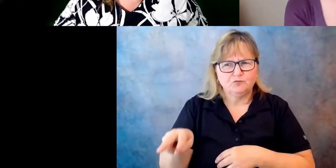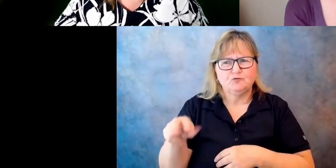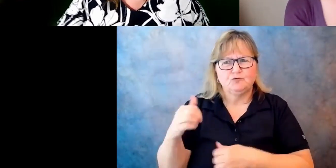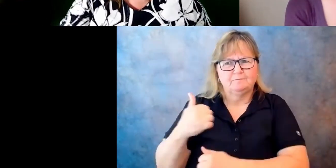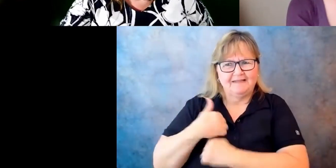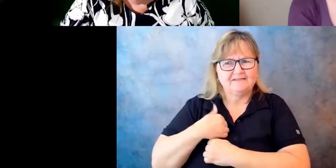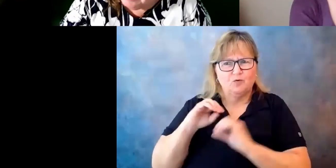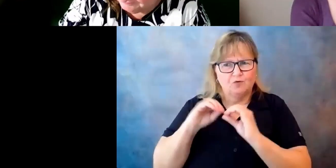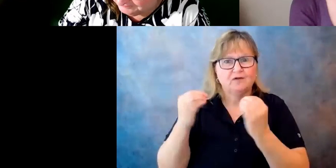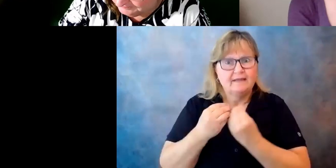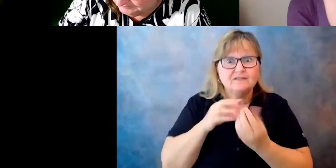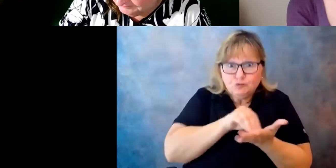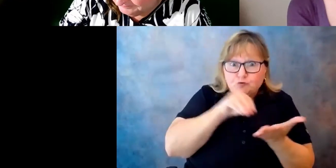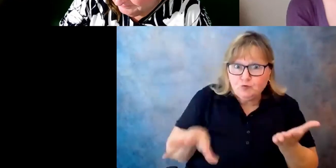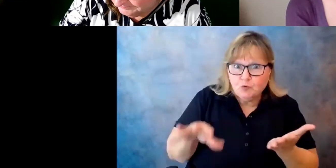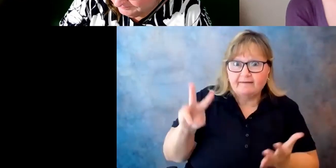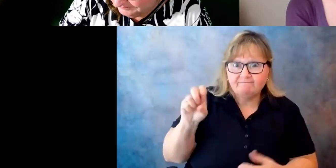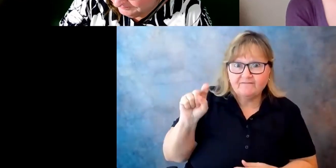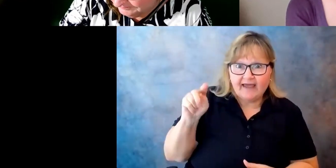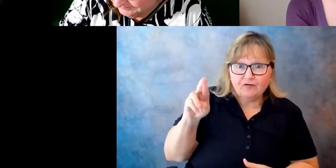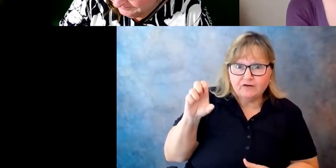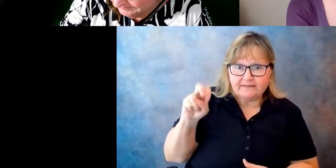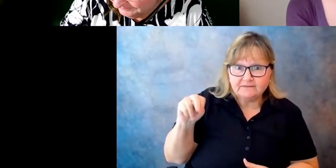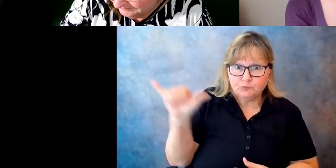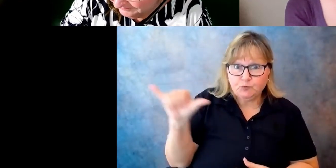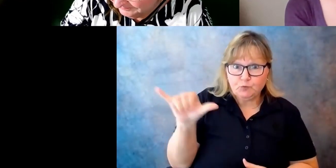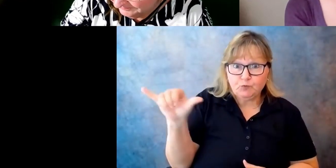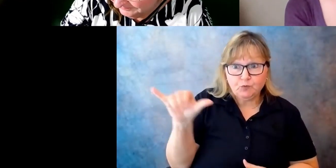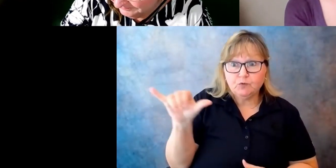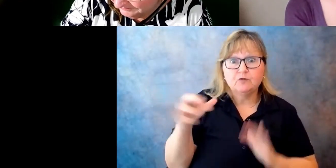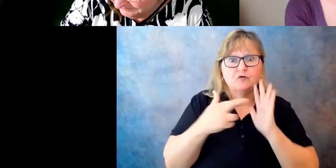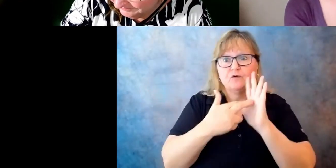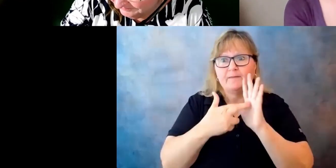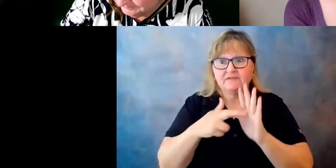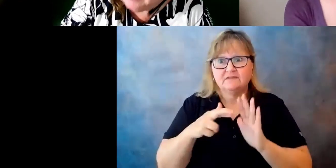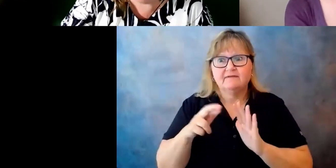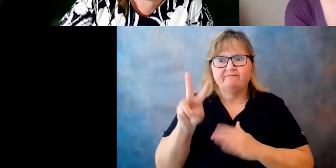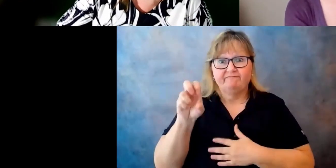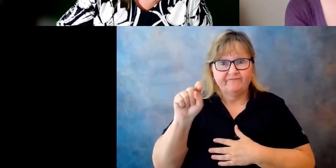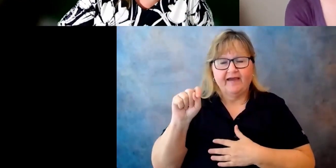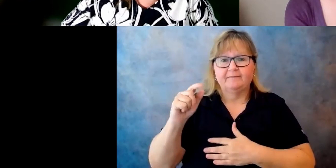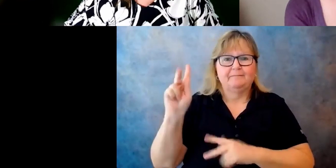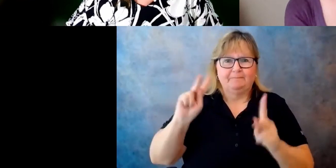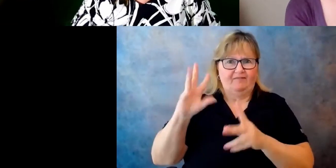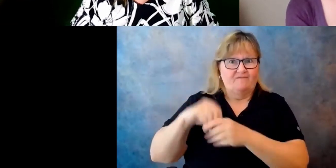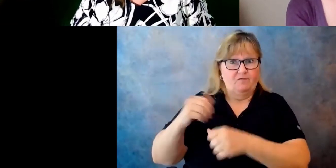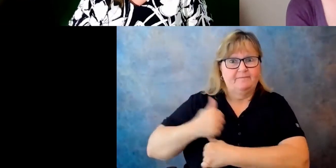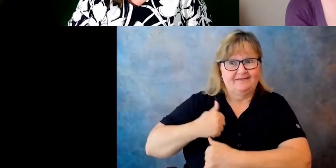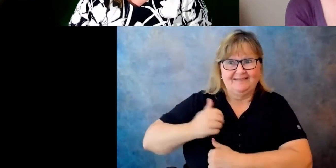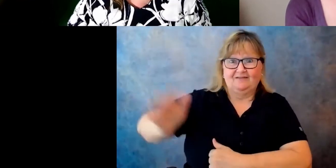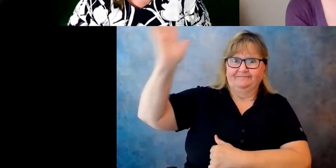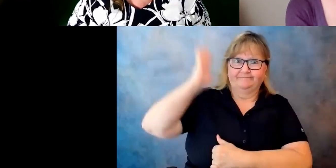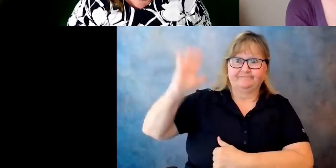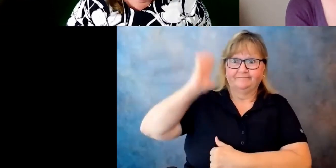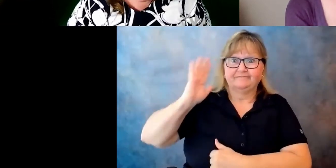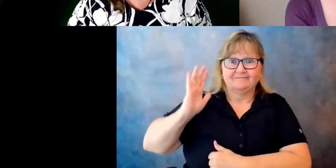that includes student veterans of America, um, representing veterans with disabilities of all eras, support CR,